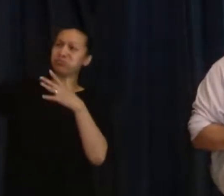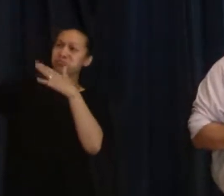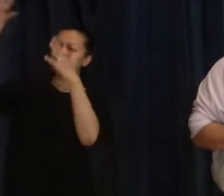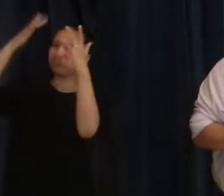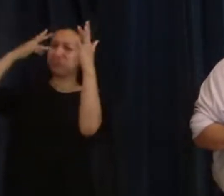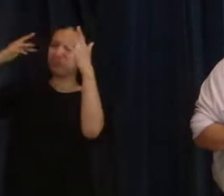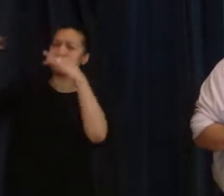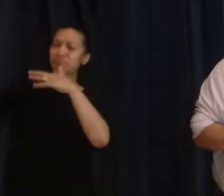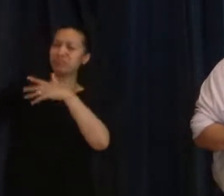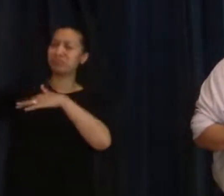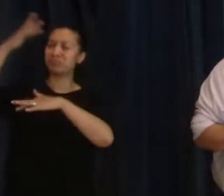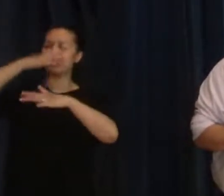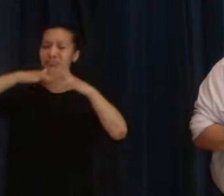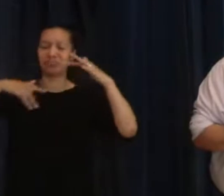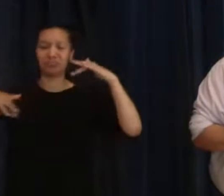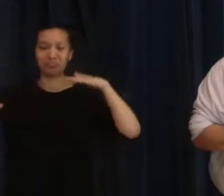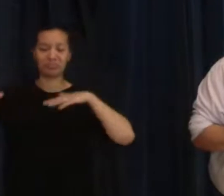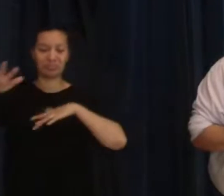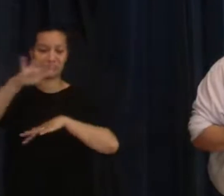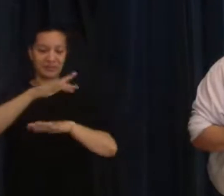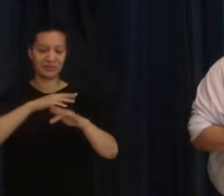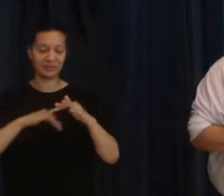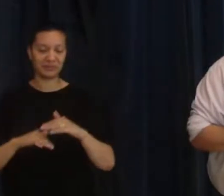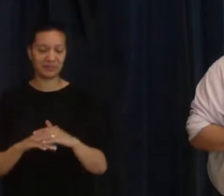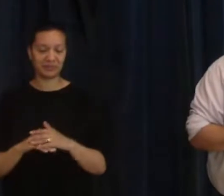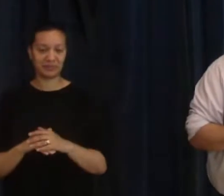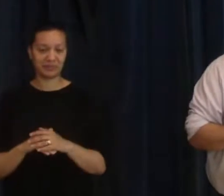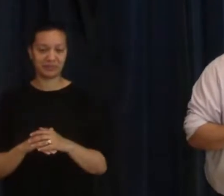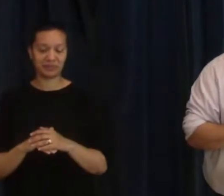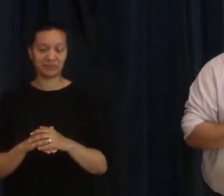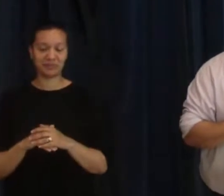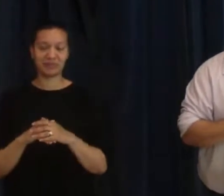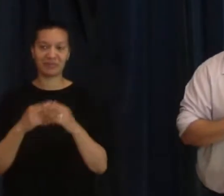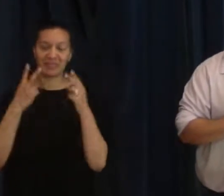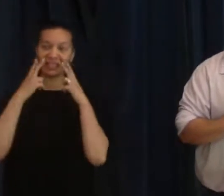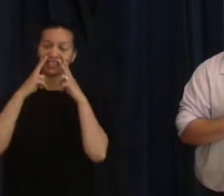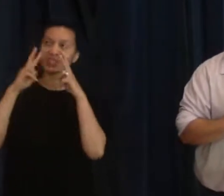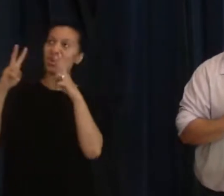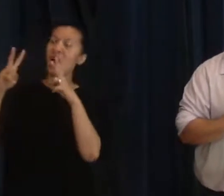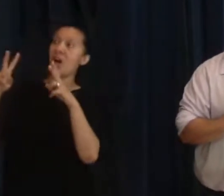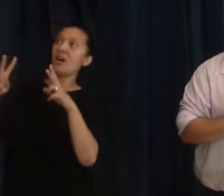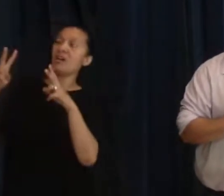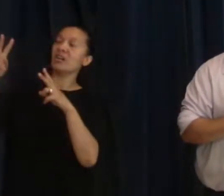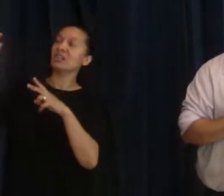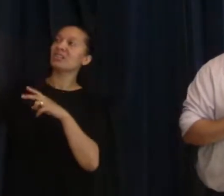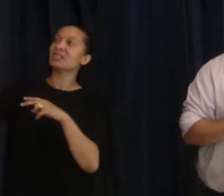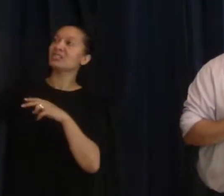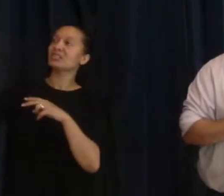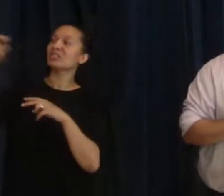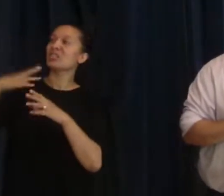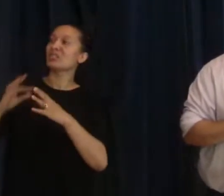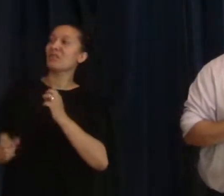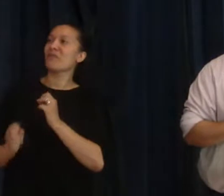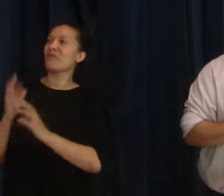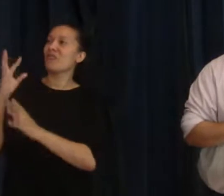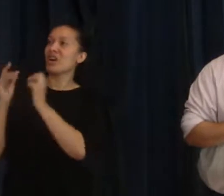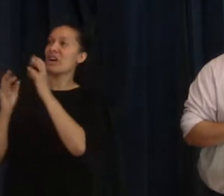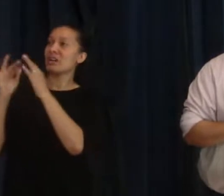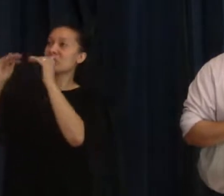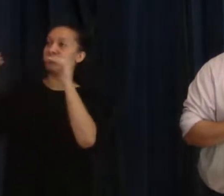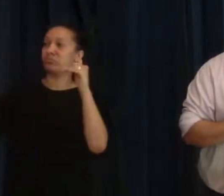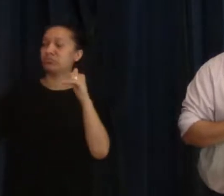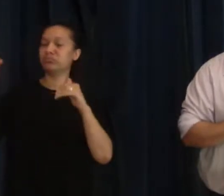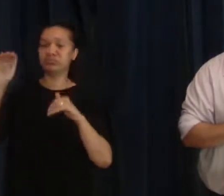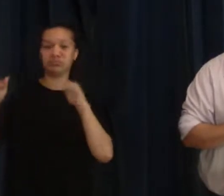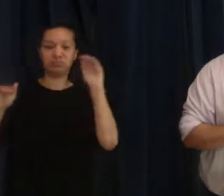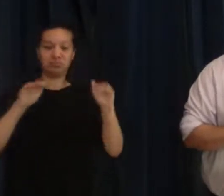came from heaven and filled the whole house where they were sitting. They saw what seemed to be tongues of fire that separated and came to rest